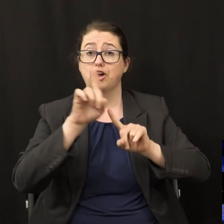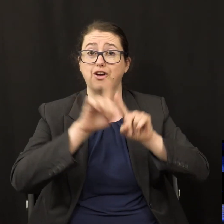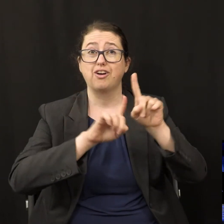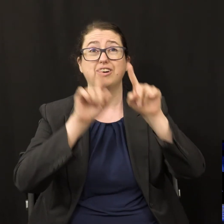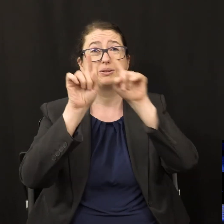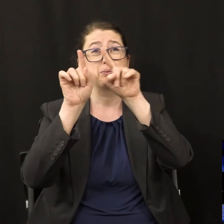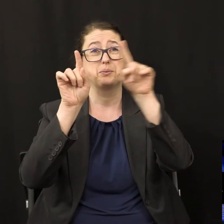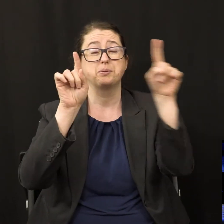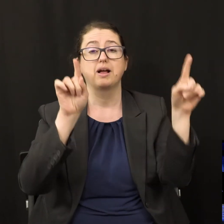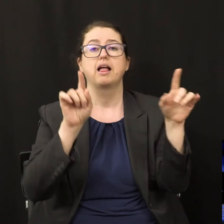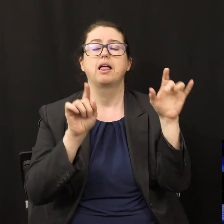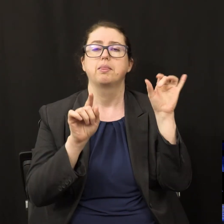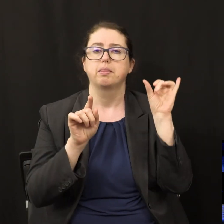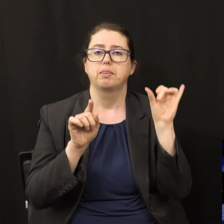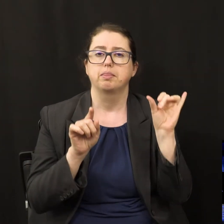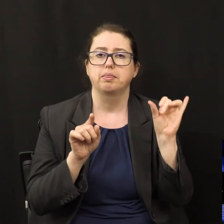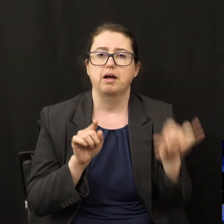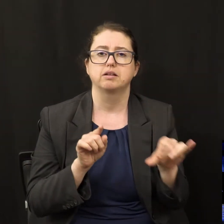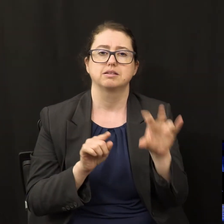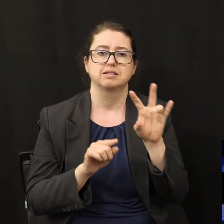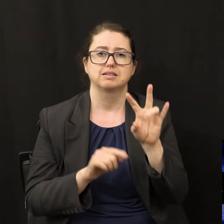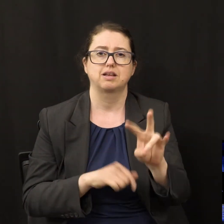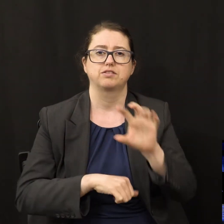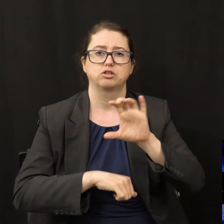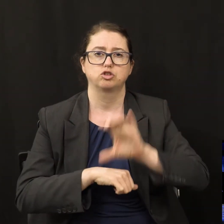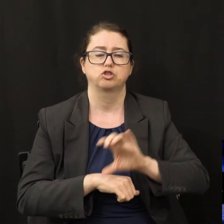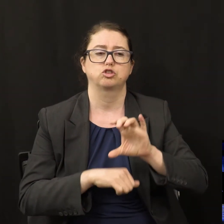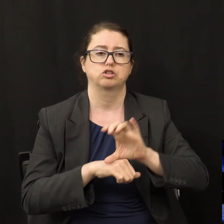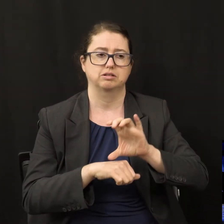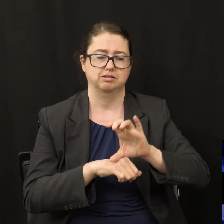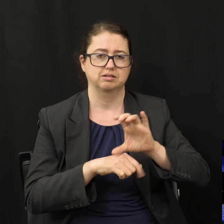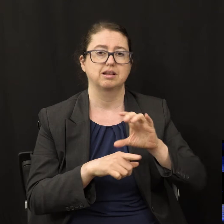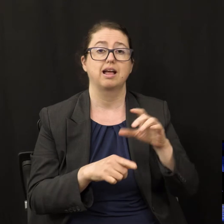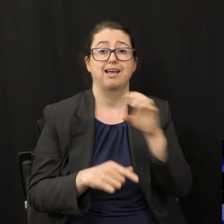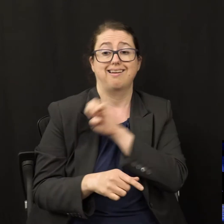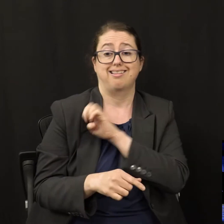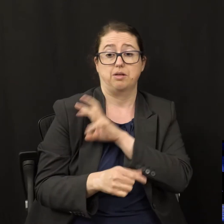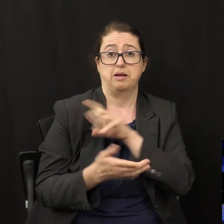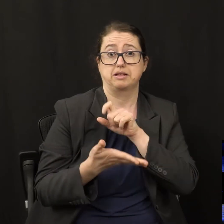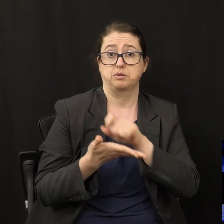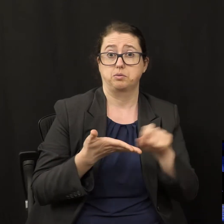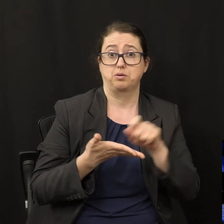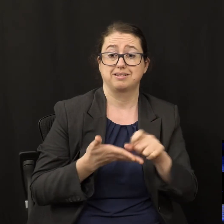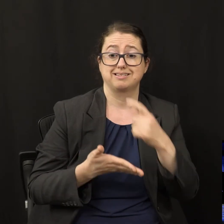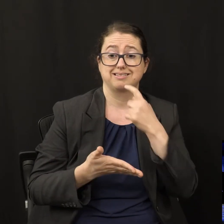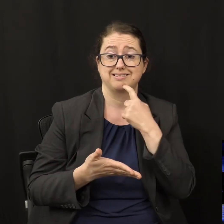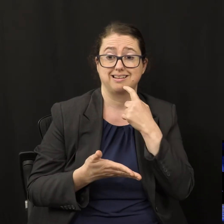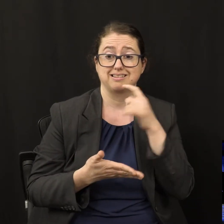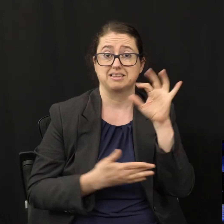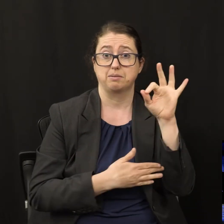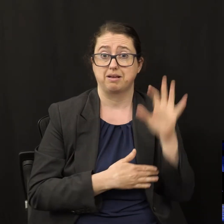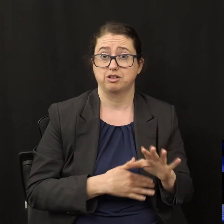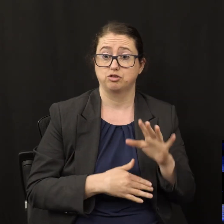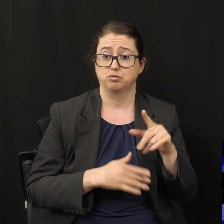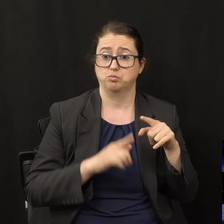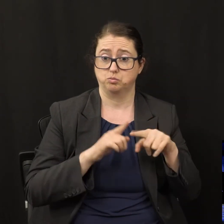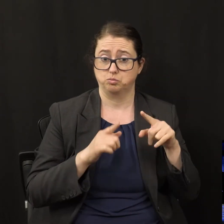the seven churches. And Ellen White identifies them as the ministers or preachers of the churches. So